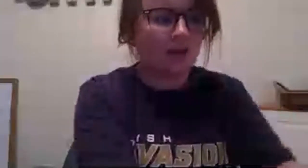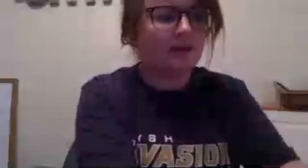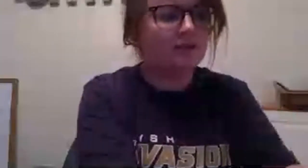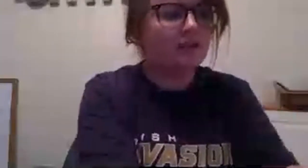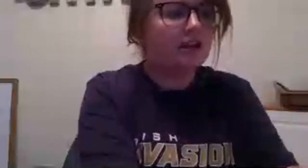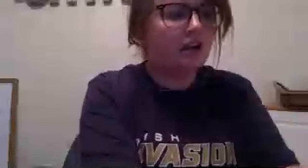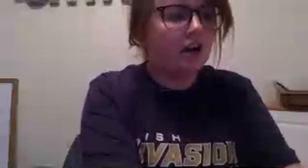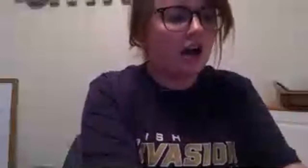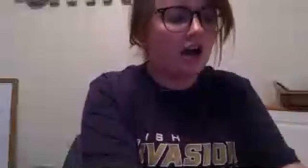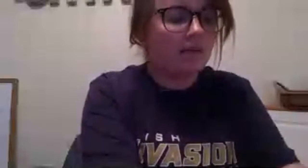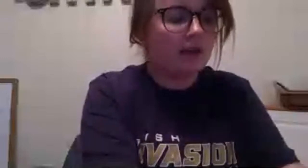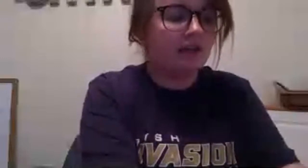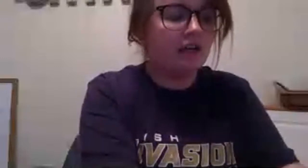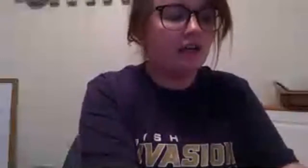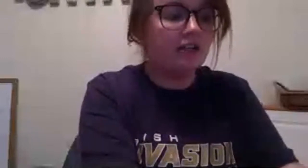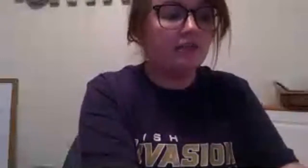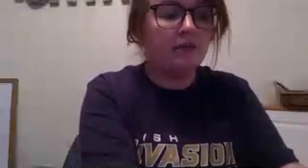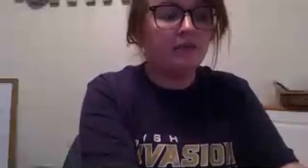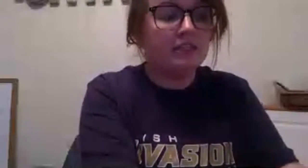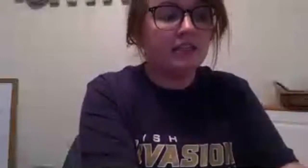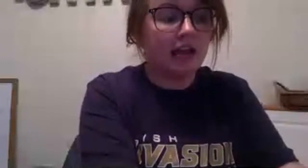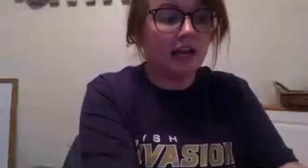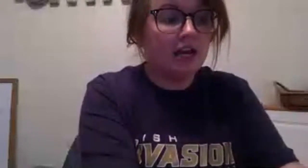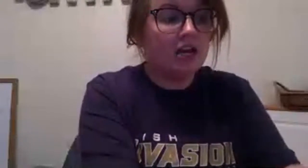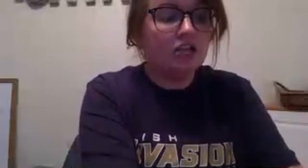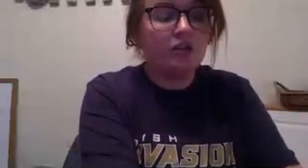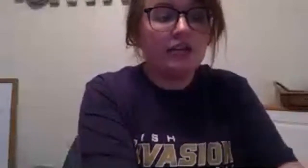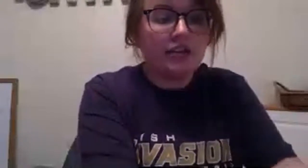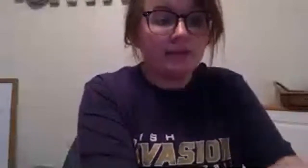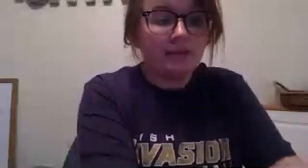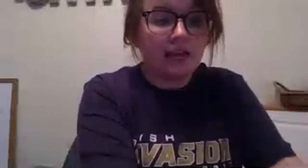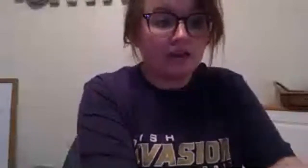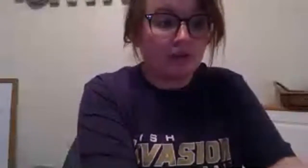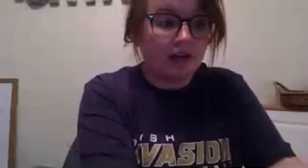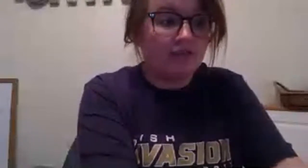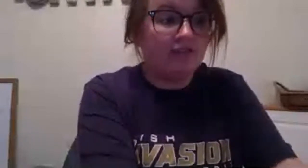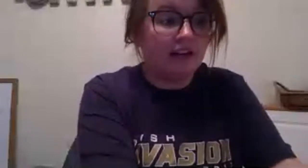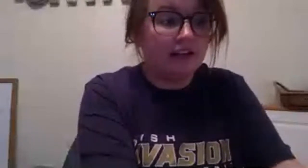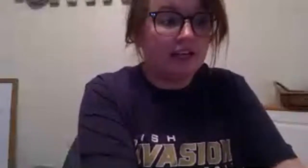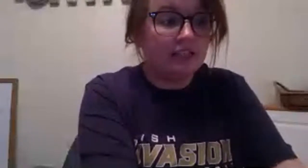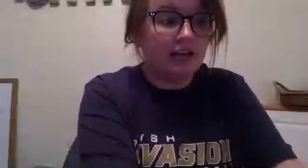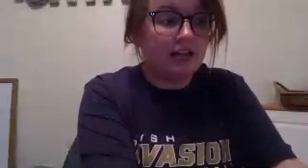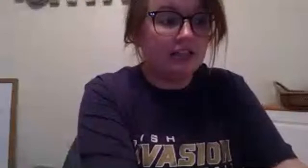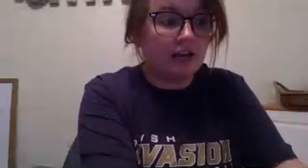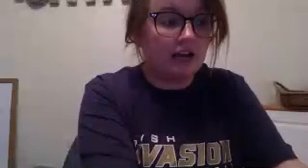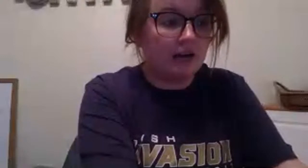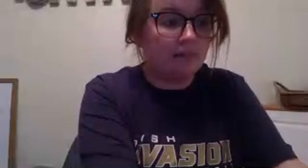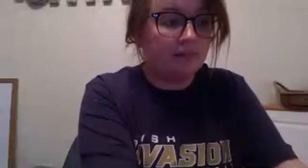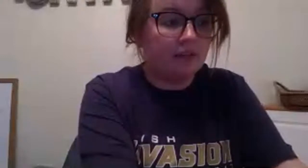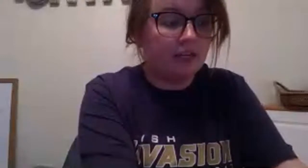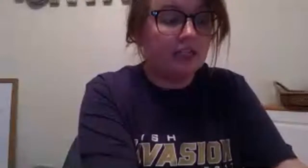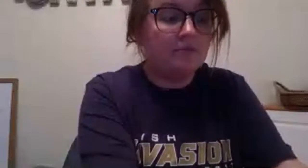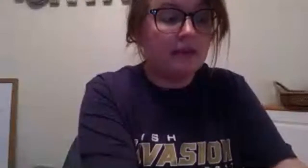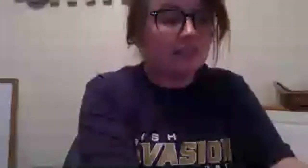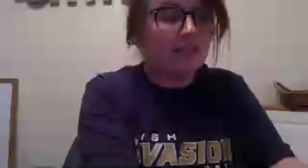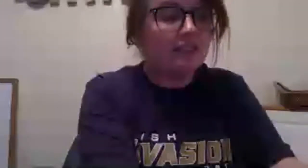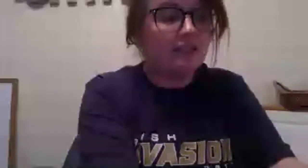um and the the demon wouldn't say so he keeps hammering it and finally he says um he demands that the demon